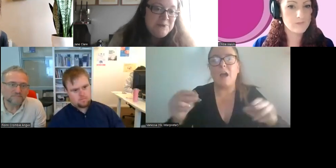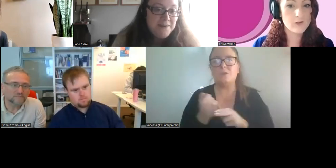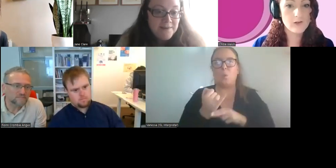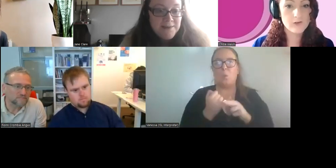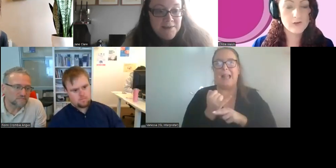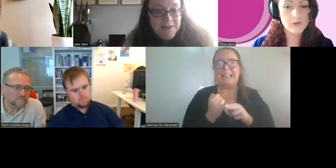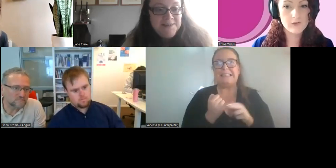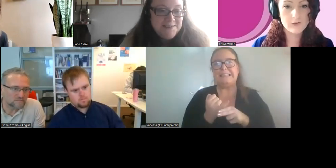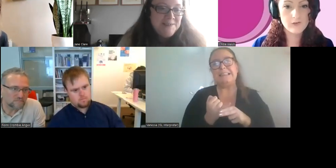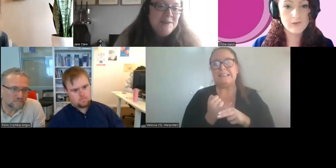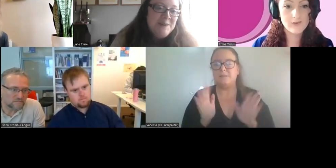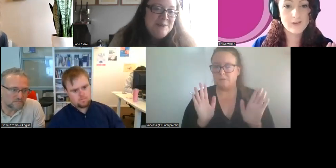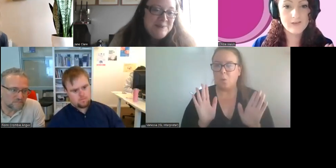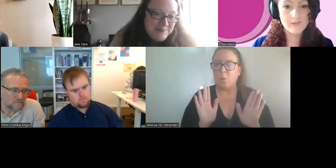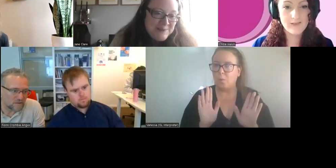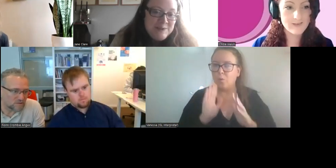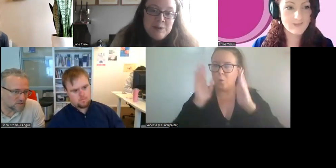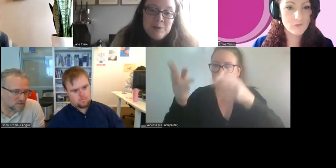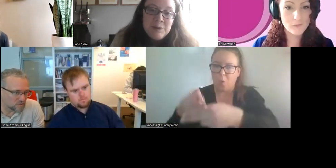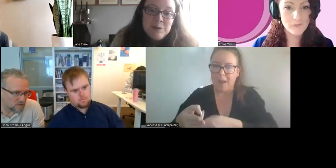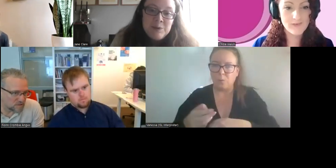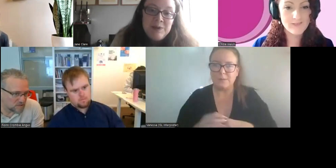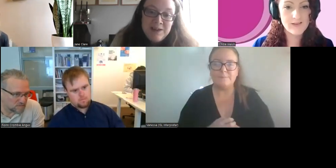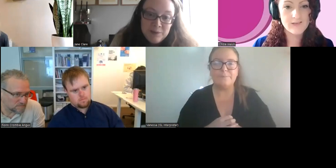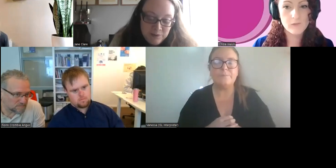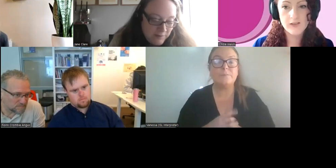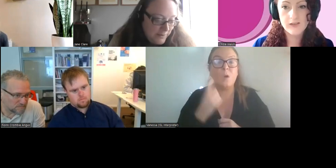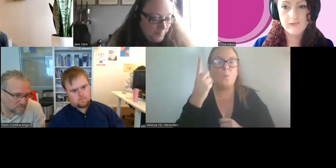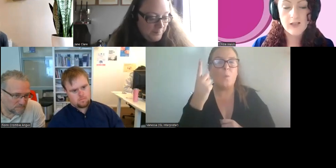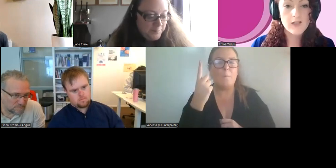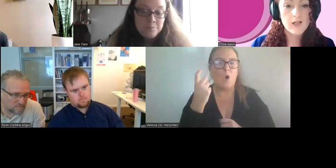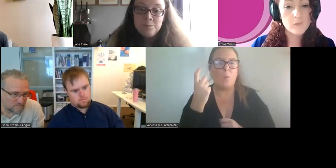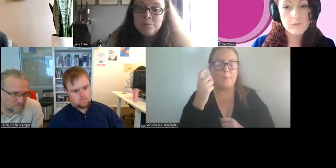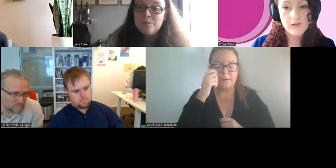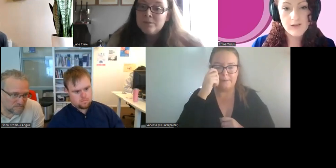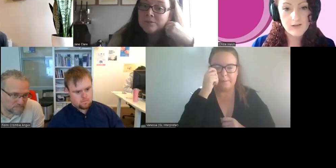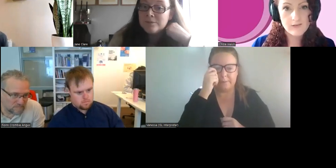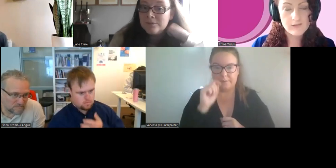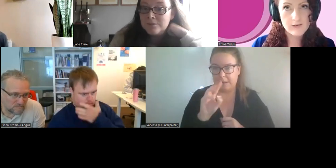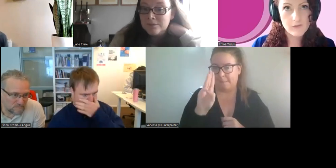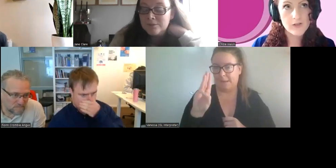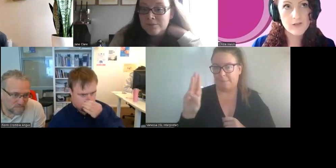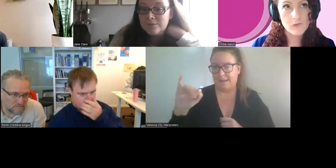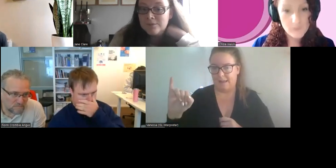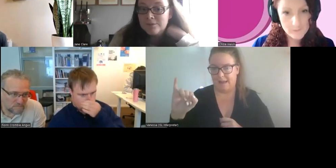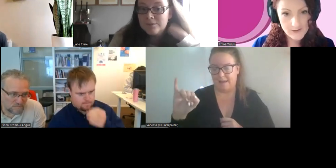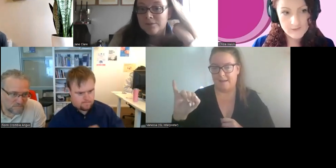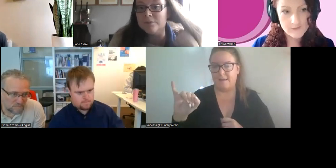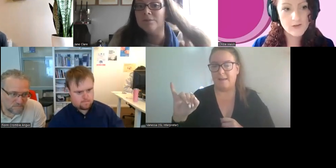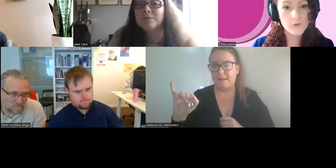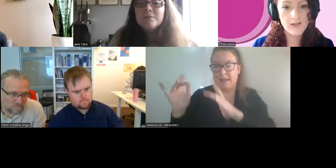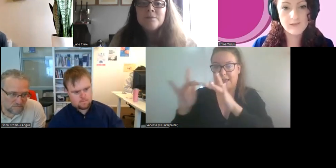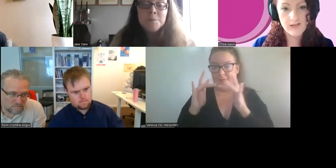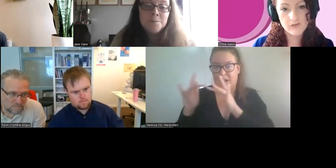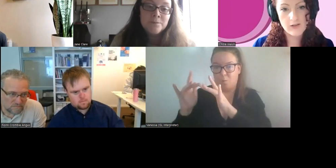Yeah. Don't be shy, essentially. Could I just add one more thing to that? of course, Chloe. On the PPI Ignite network website,